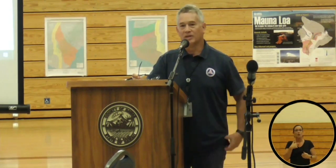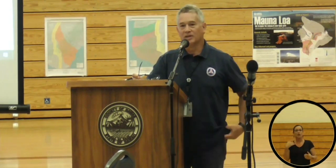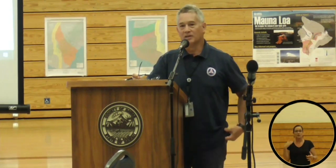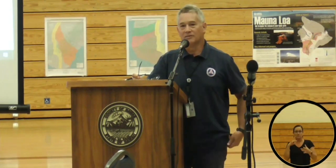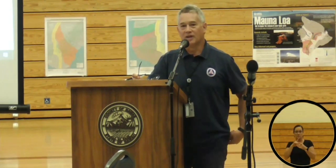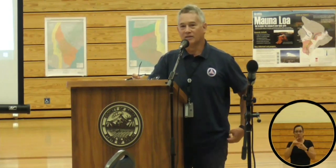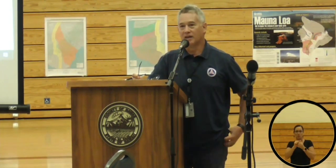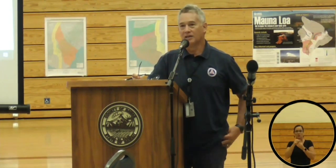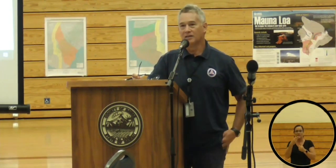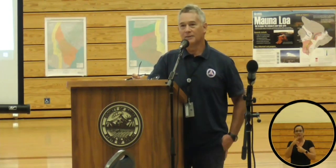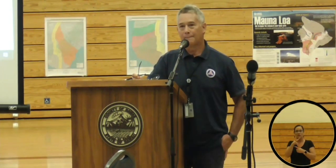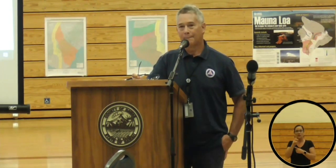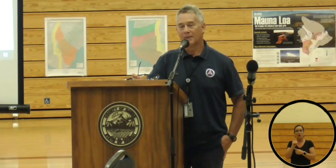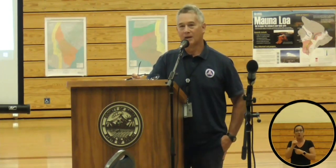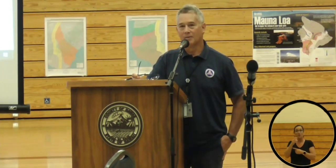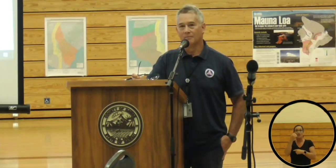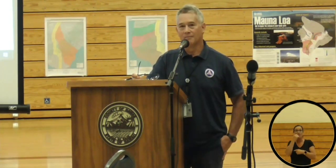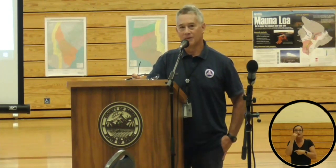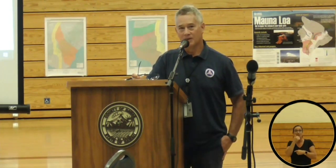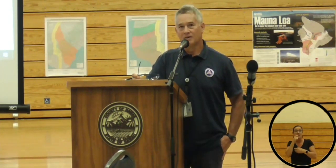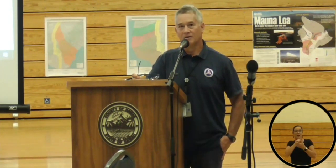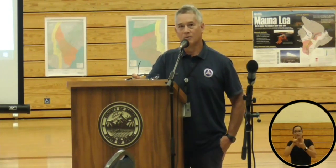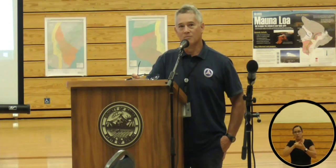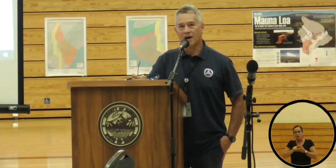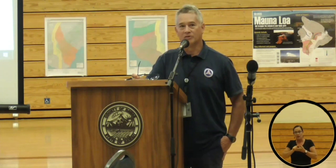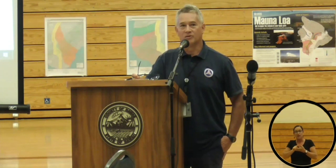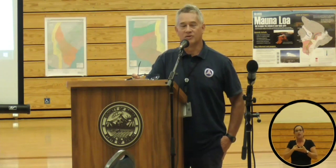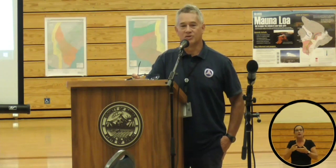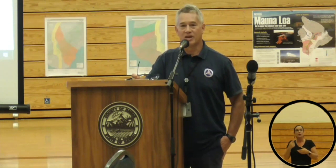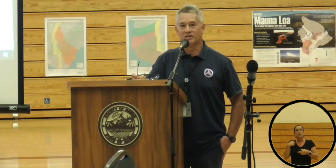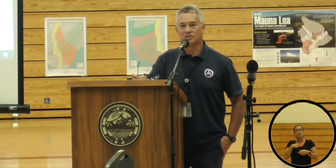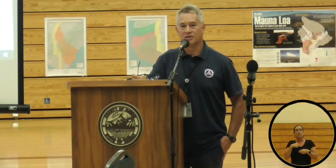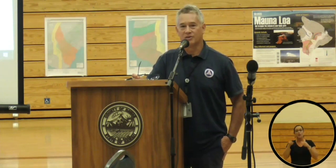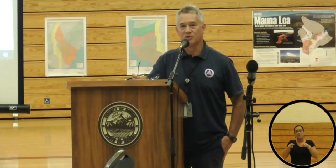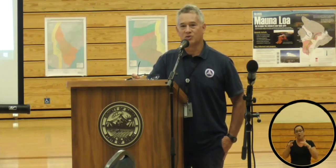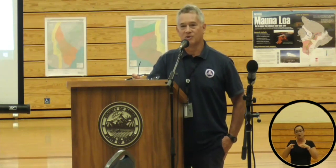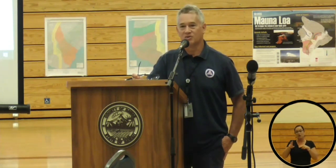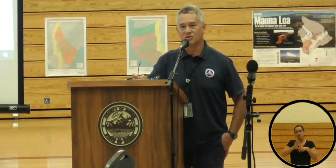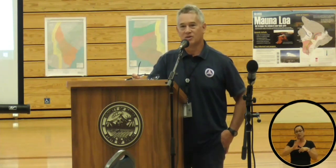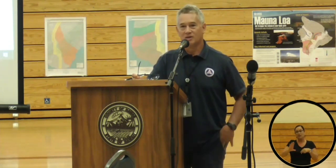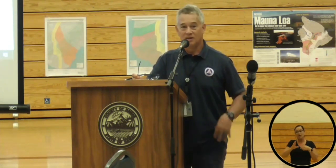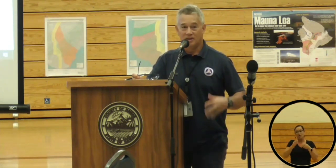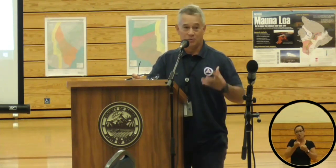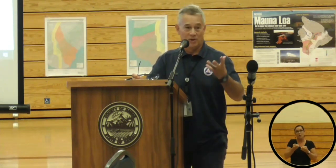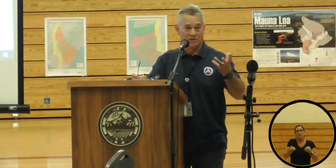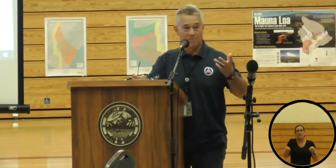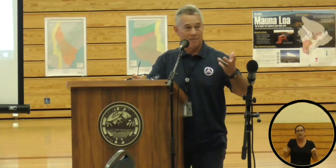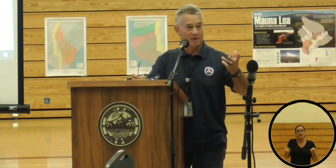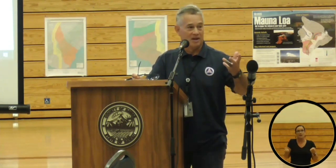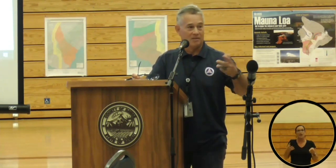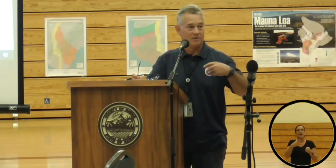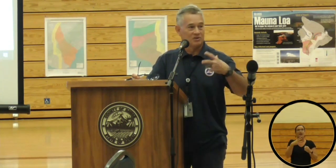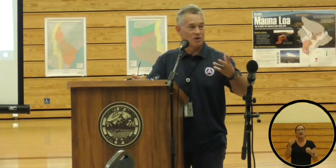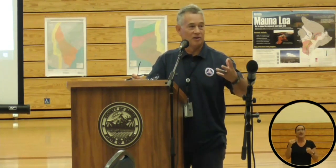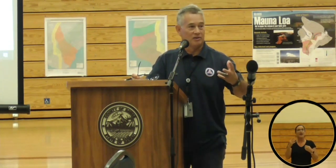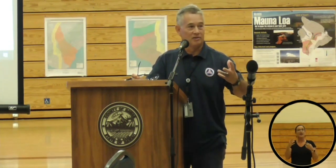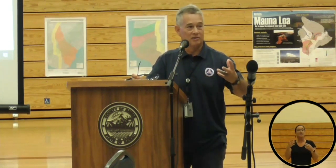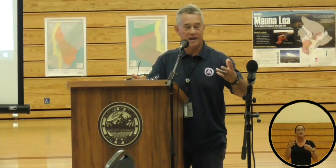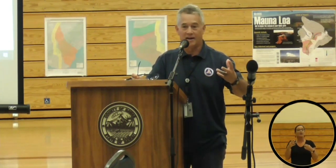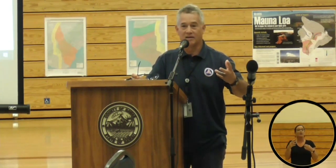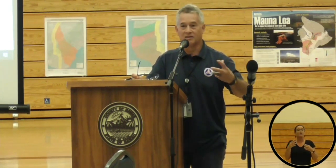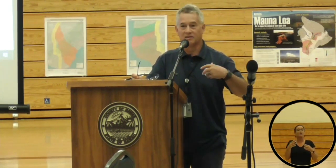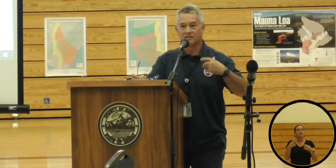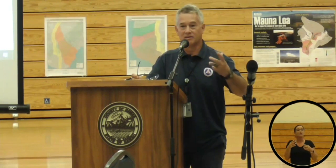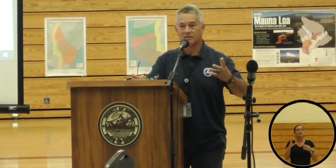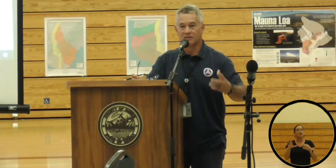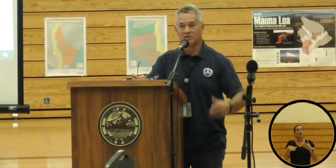weekly, not daily. We monitor their sites, their instruments, as well as the public, again, because all their